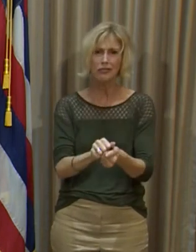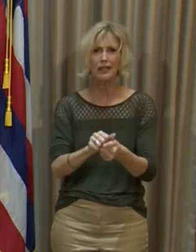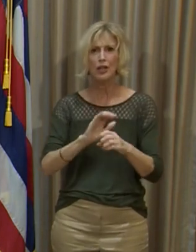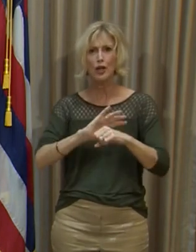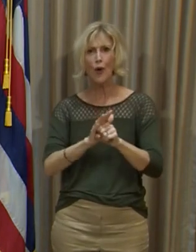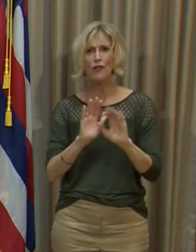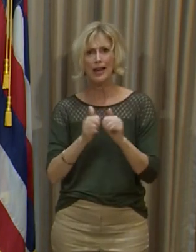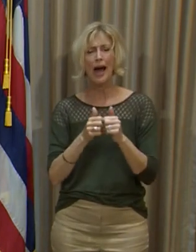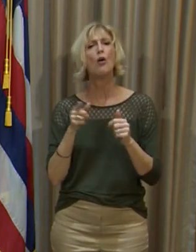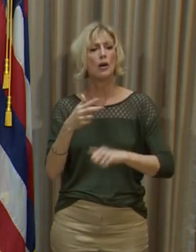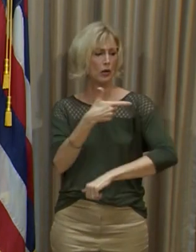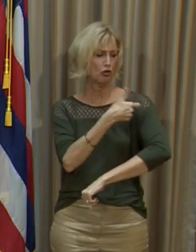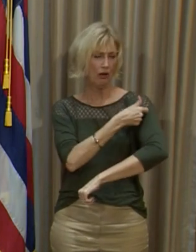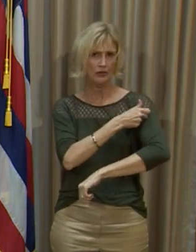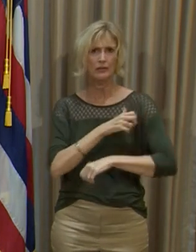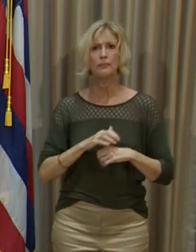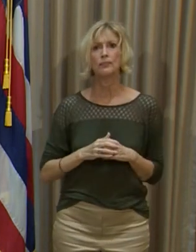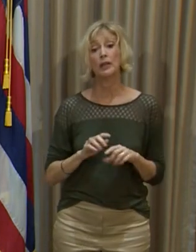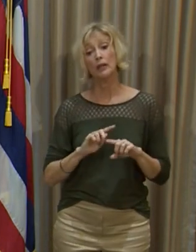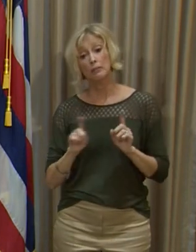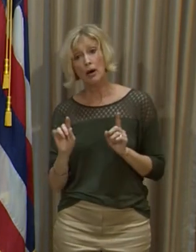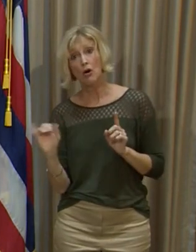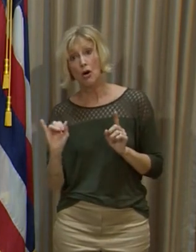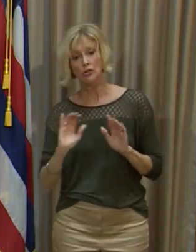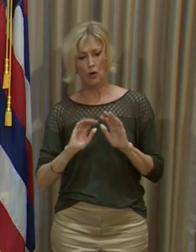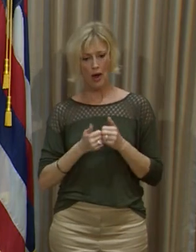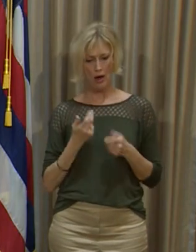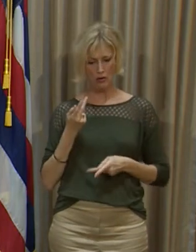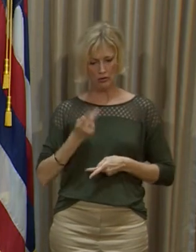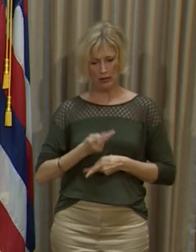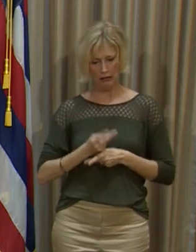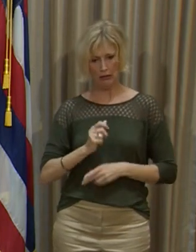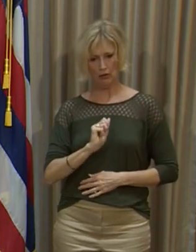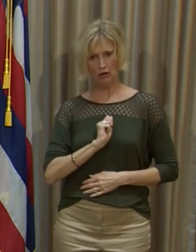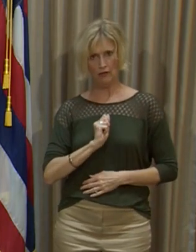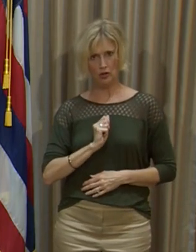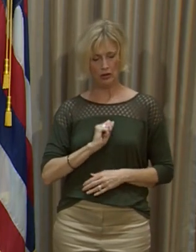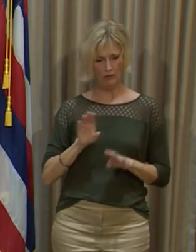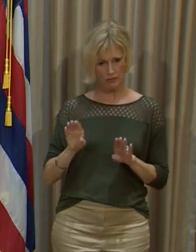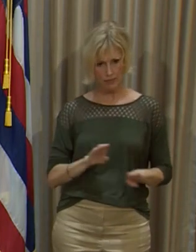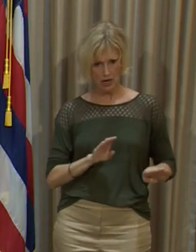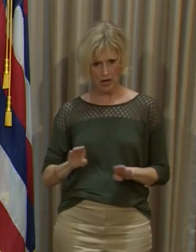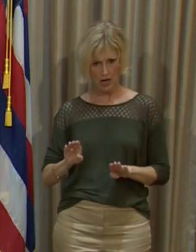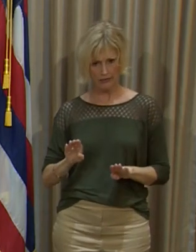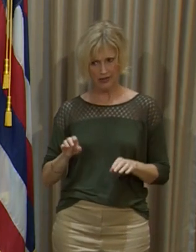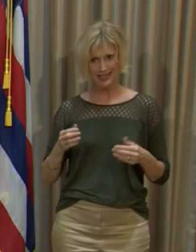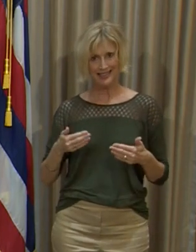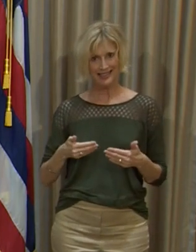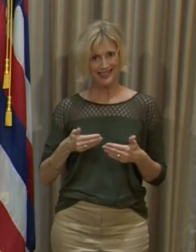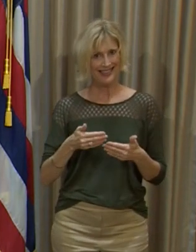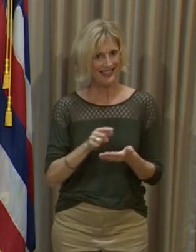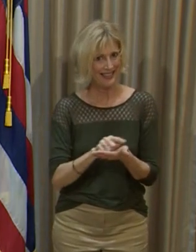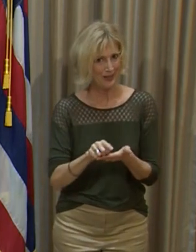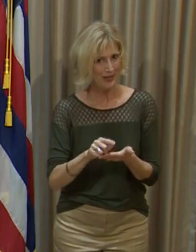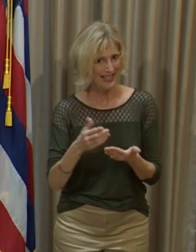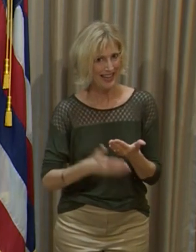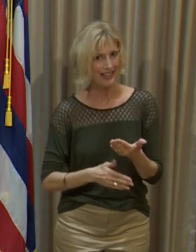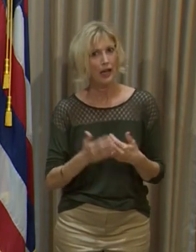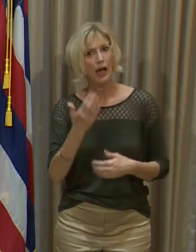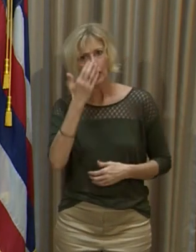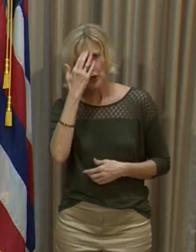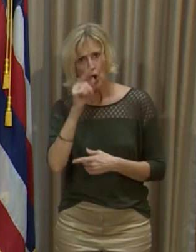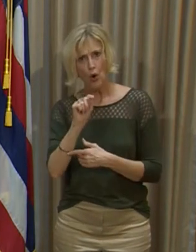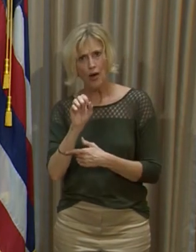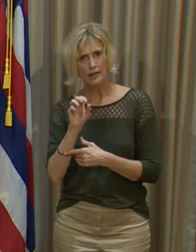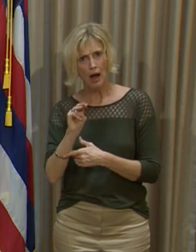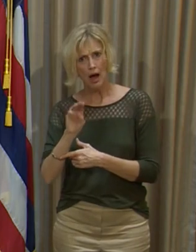But it also will come down to how we handle ourselves this next weekend. Now, all know that Tom Brady is going